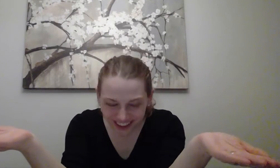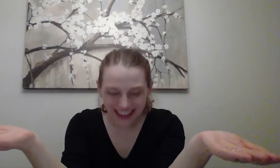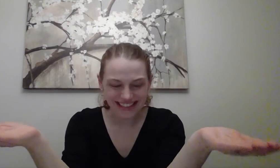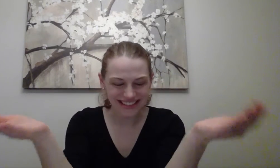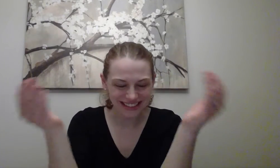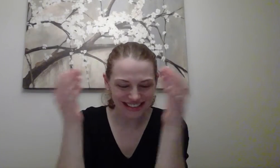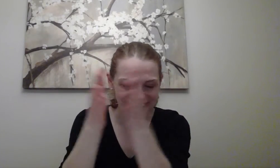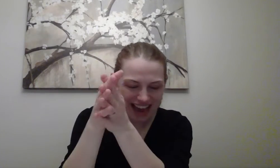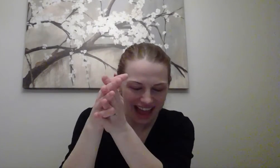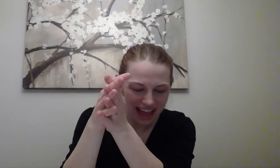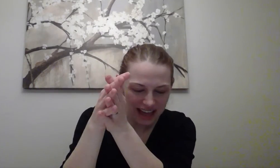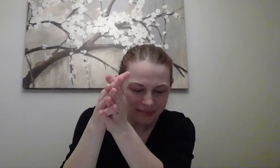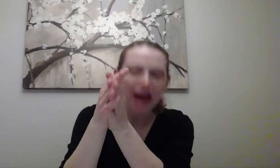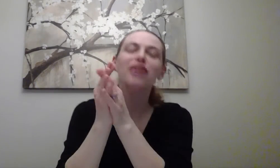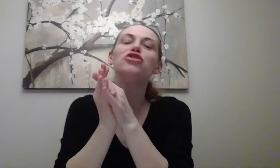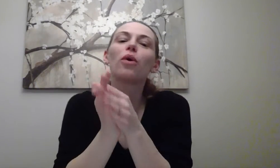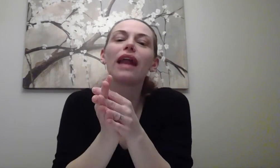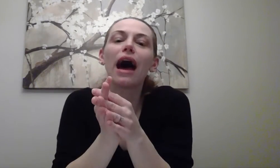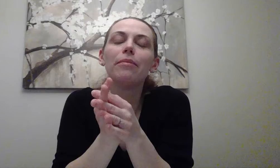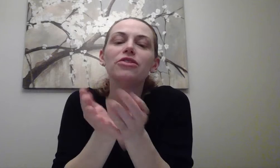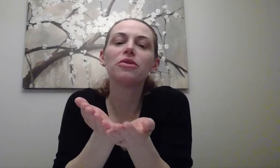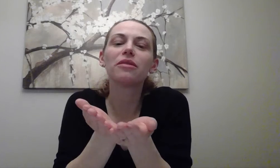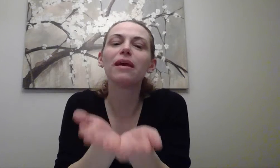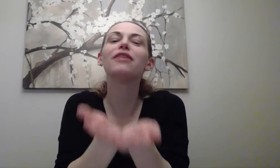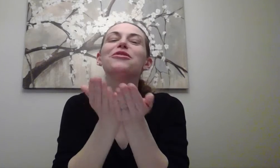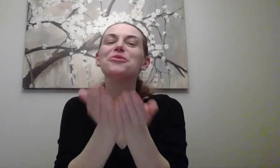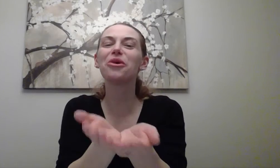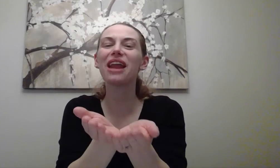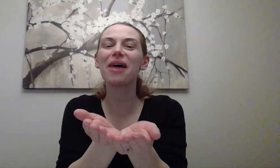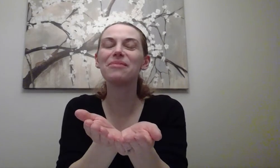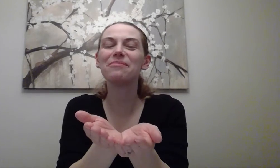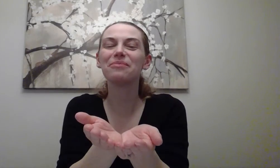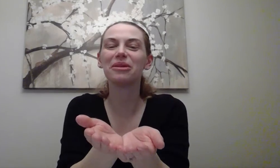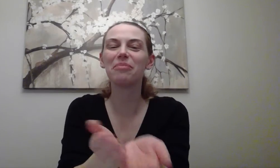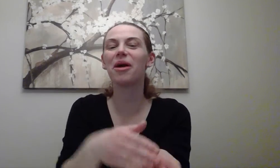Applesauce. Good job. Doorknob. Doorknob. it with me. Doorknob. Pull it apart.